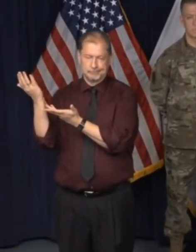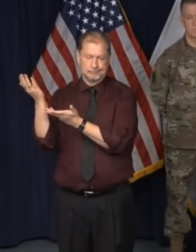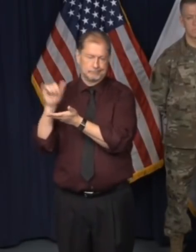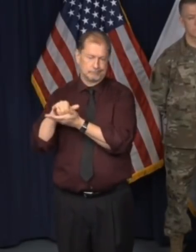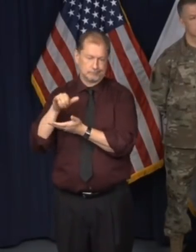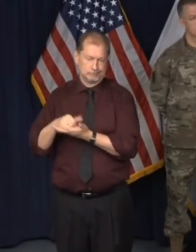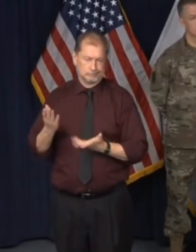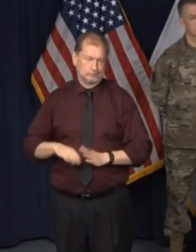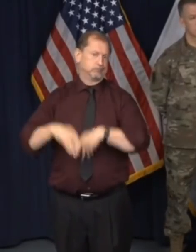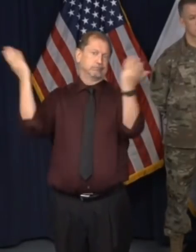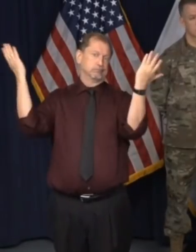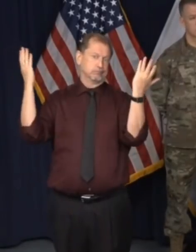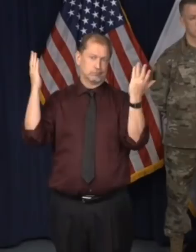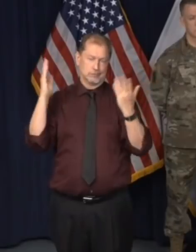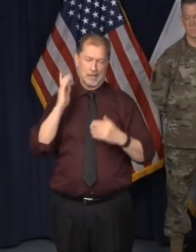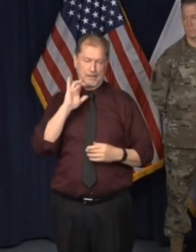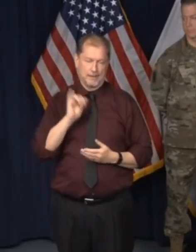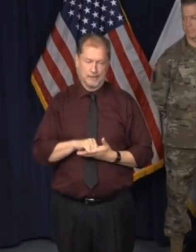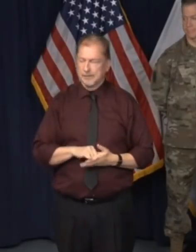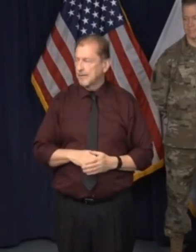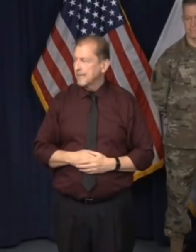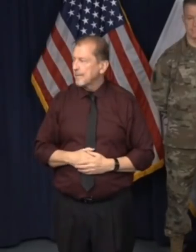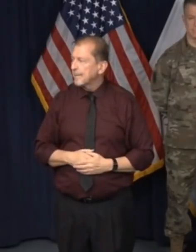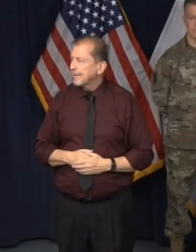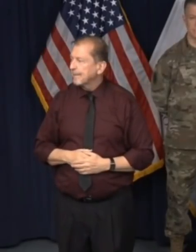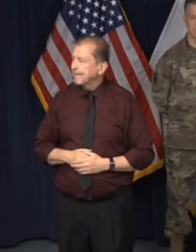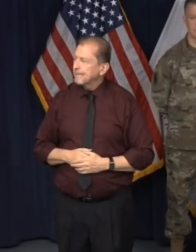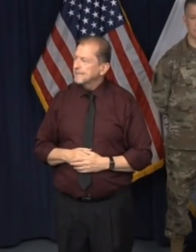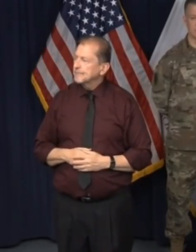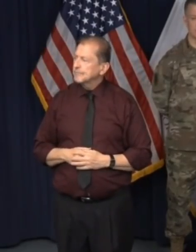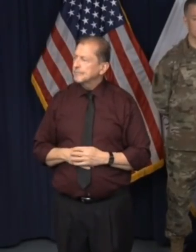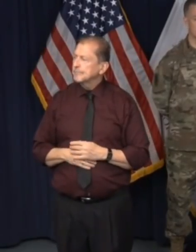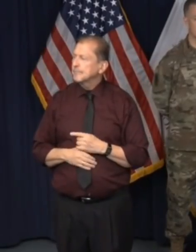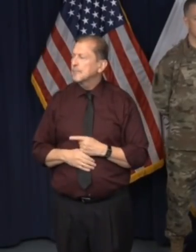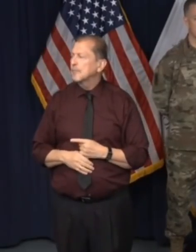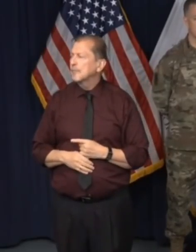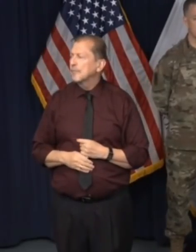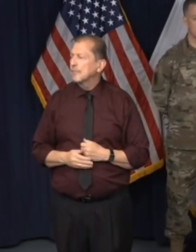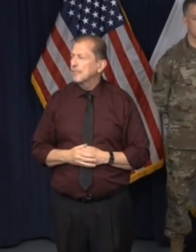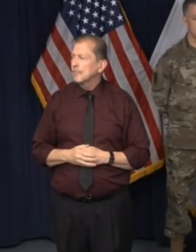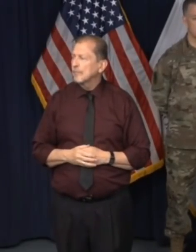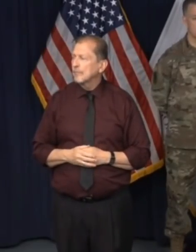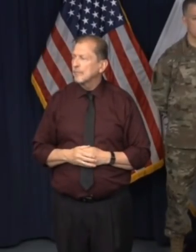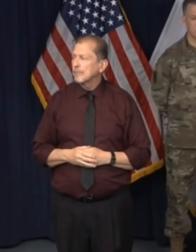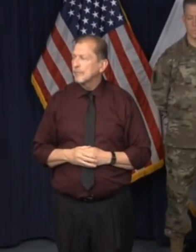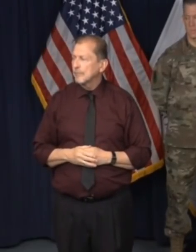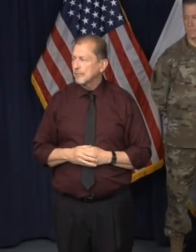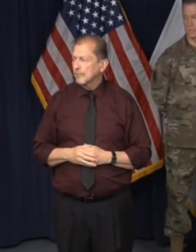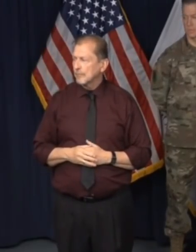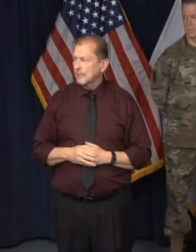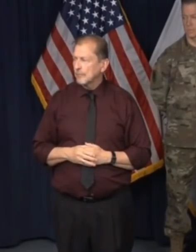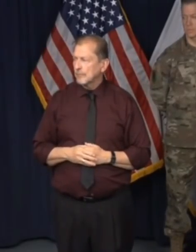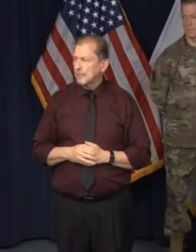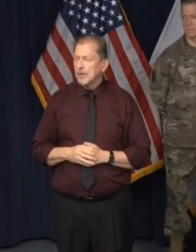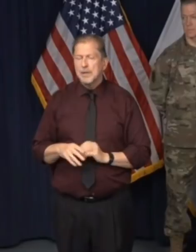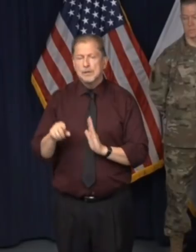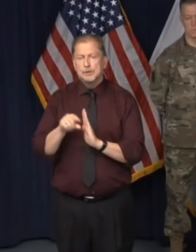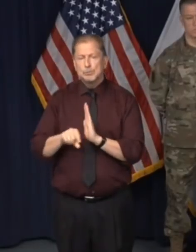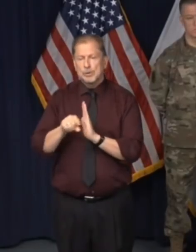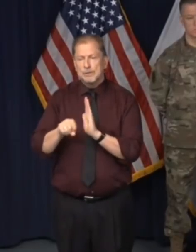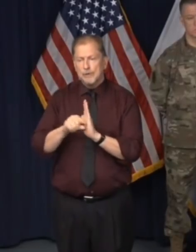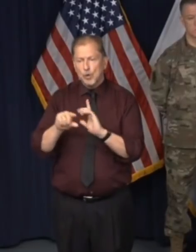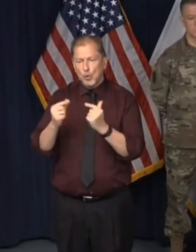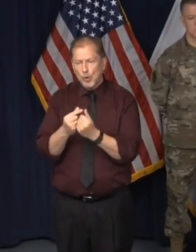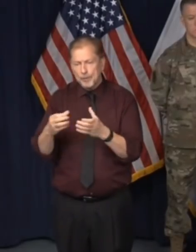of a variety of states. Dave Dahl at WTAX, a leader of a local incident management team in Springfield has said the